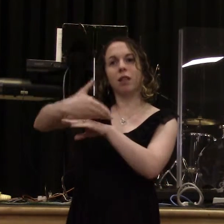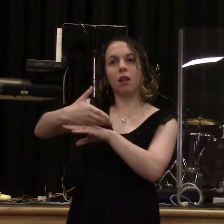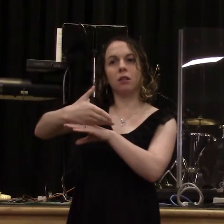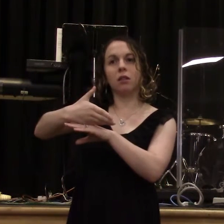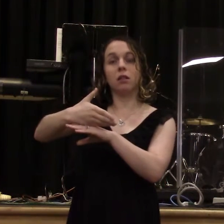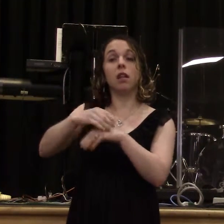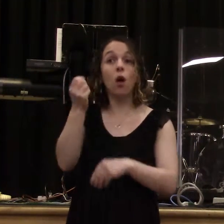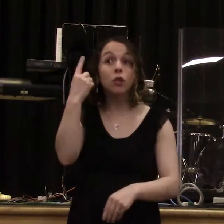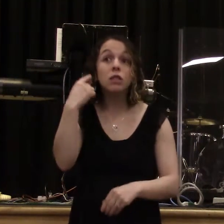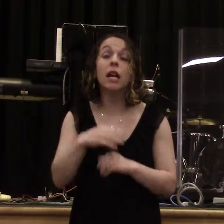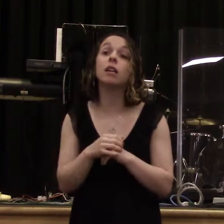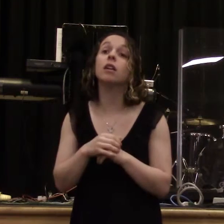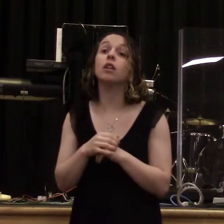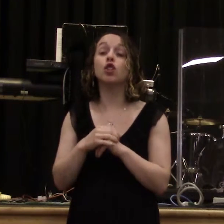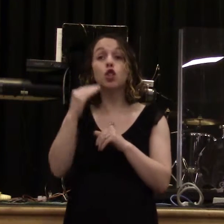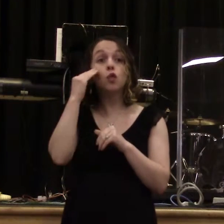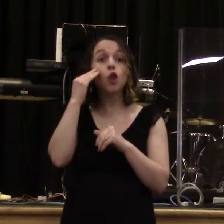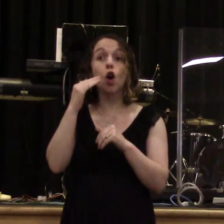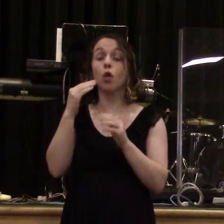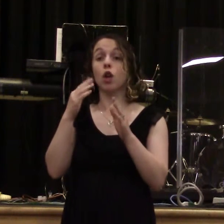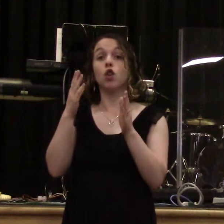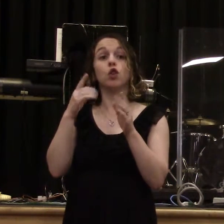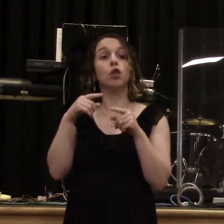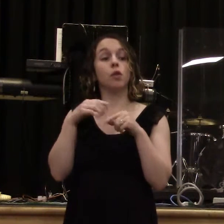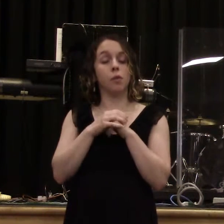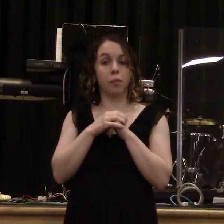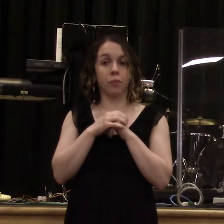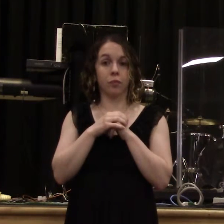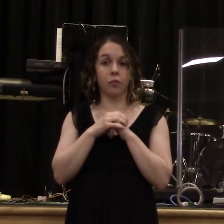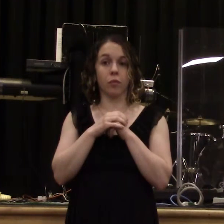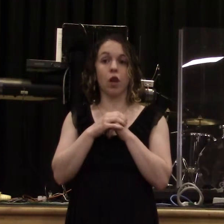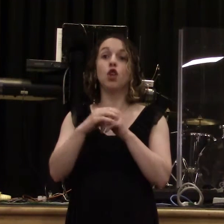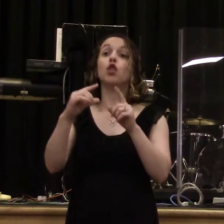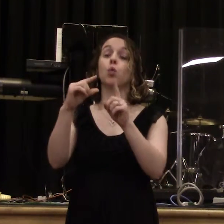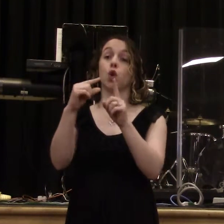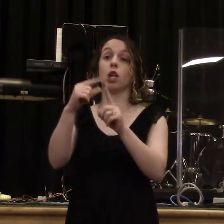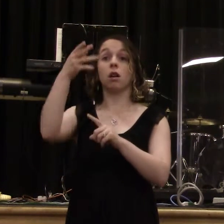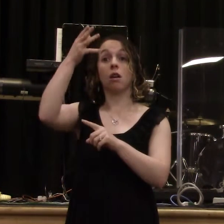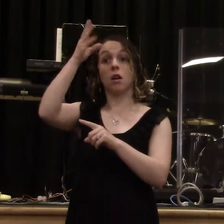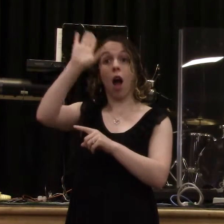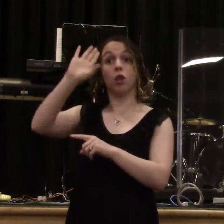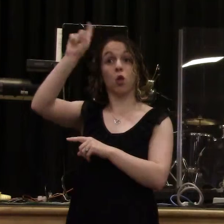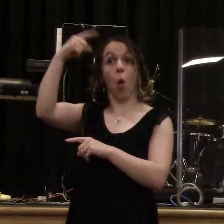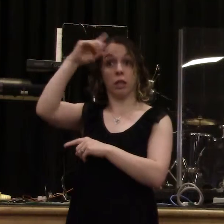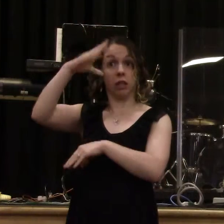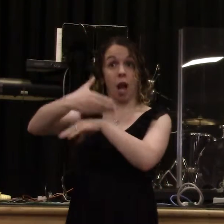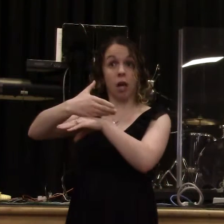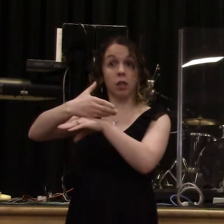Do you know of all the names in the Bible, Son of God is used over and over about Jesus throughout the Gospels.